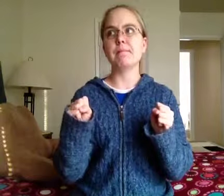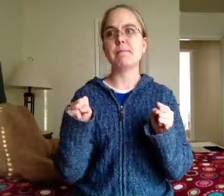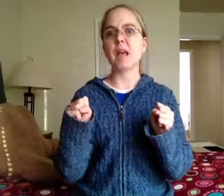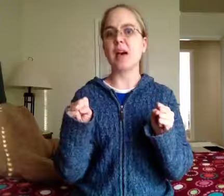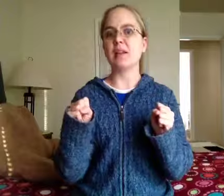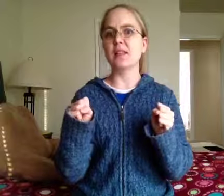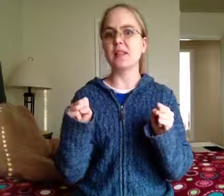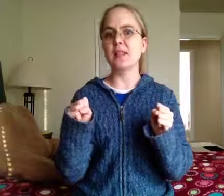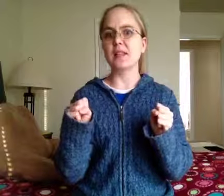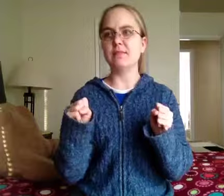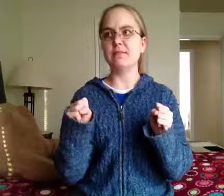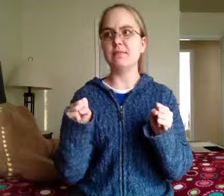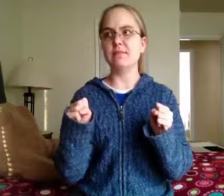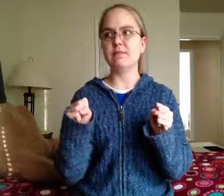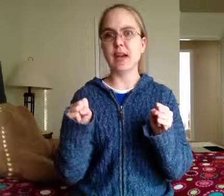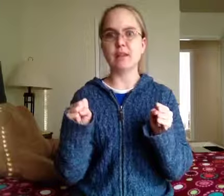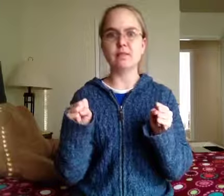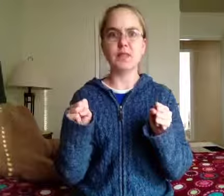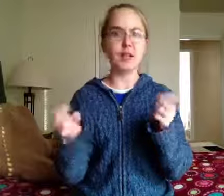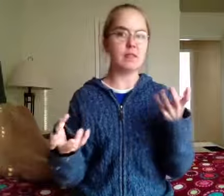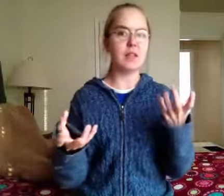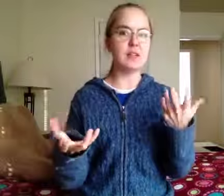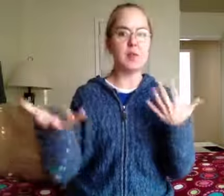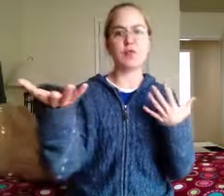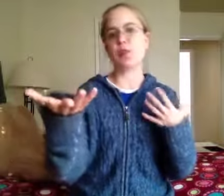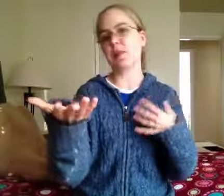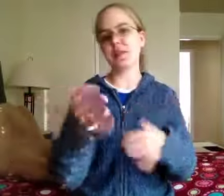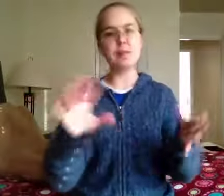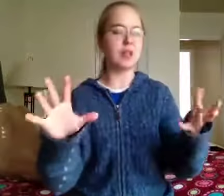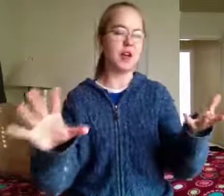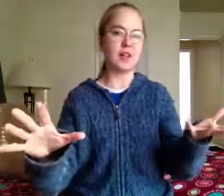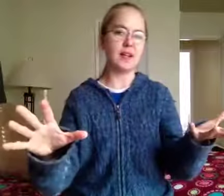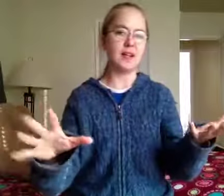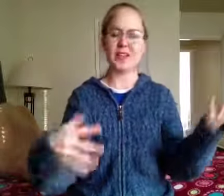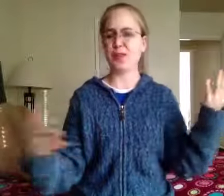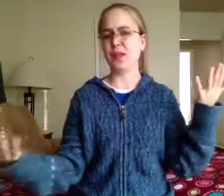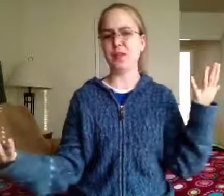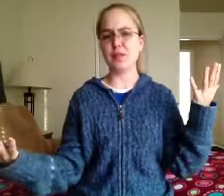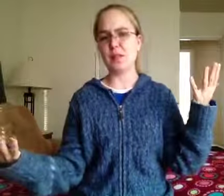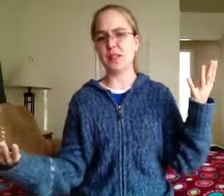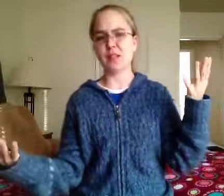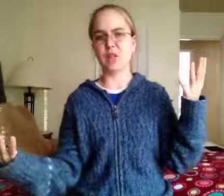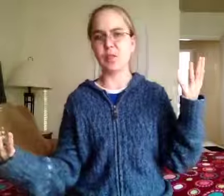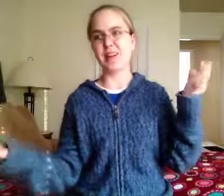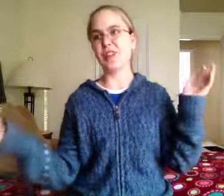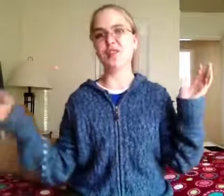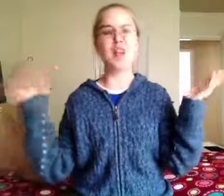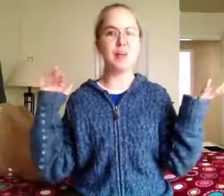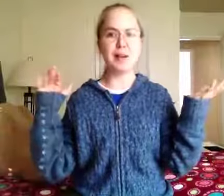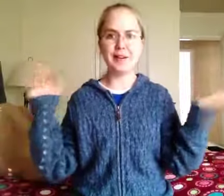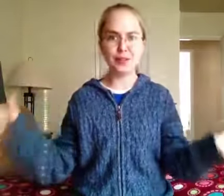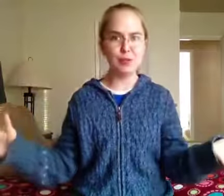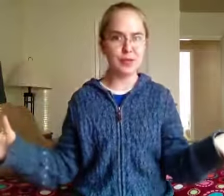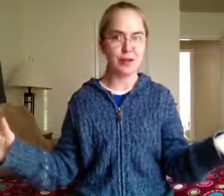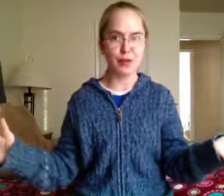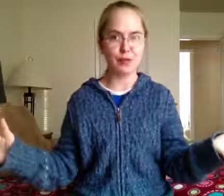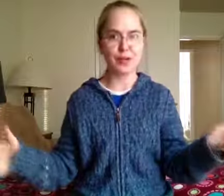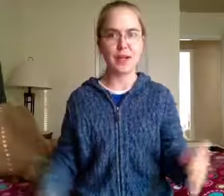Yeah, I think that's it. Yeah. It's almost four minutes. I'm going to call that it. And if I think of something else to vlog about, I'll just vlog about it on Tuesday if I don't forget.